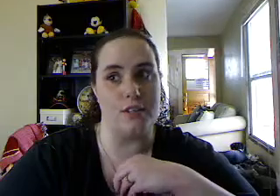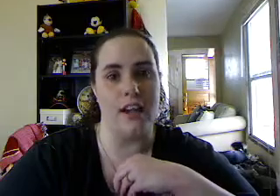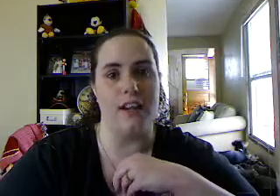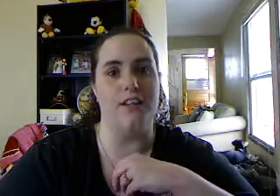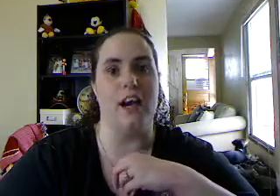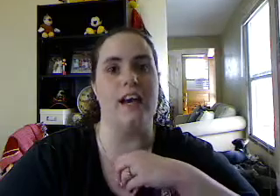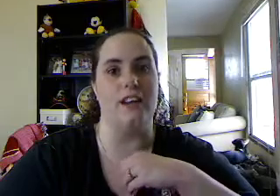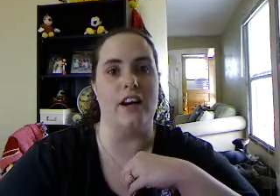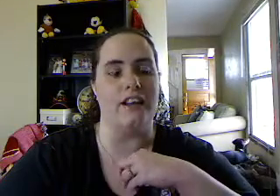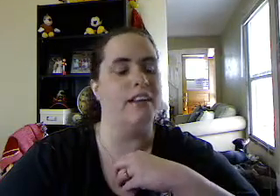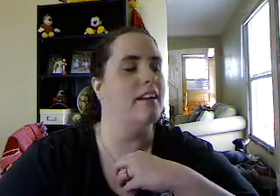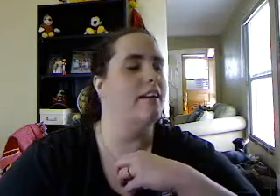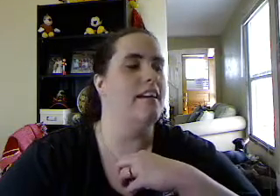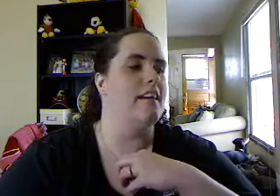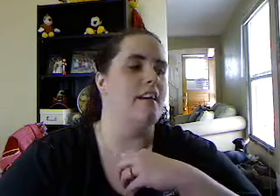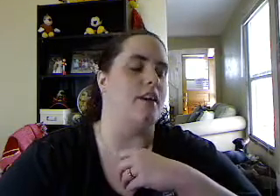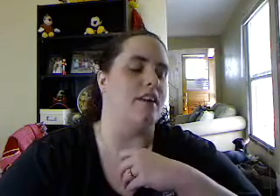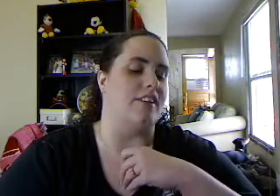or not, I had none, whatever.